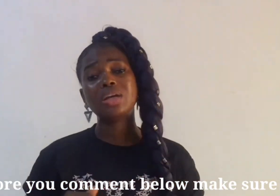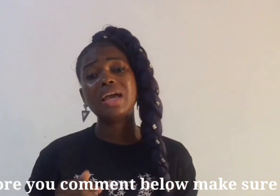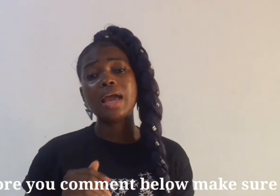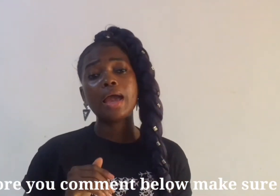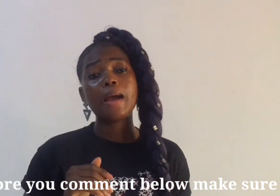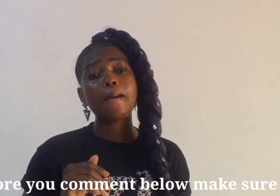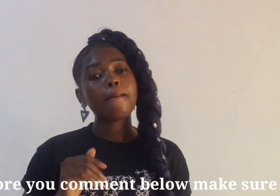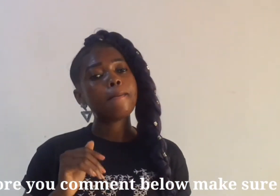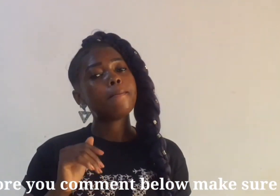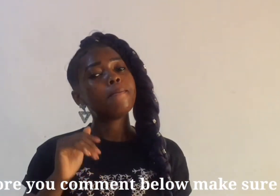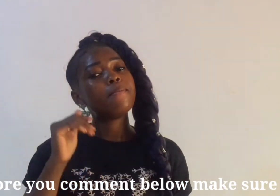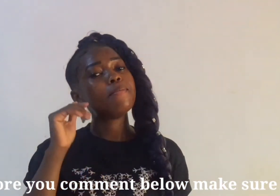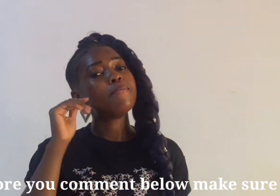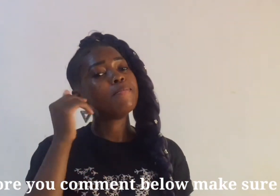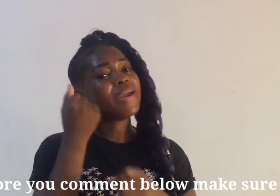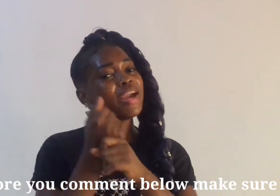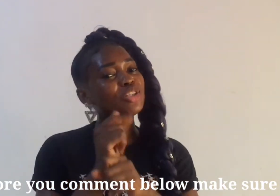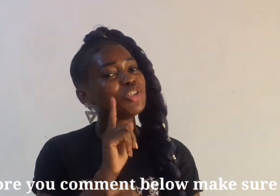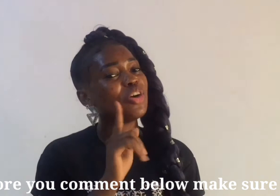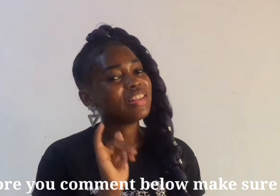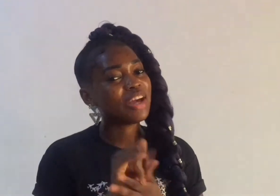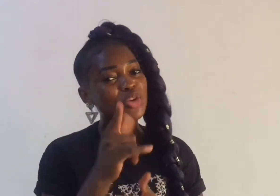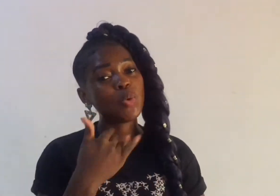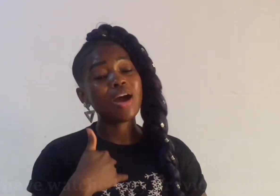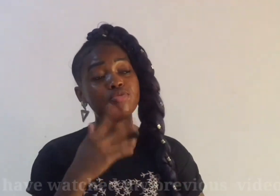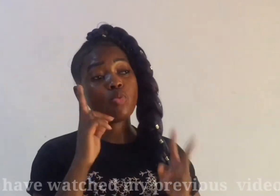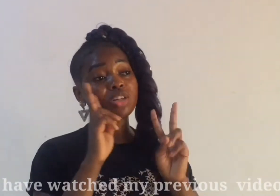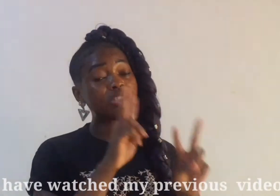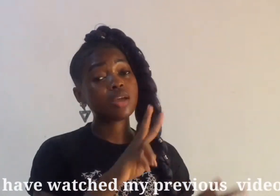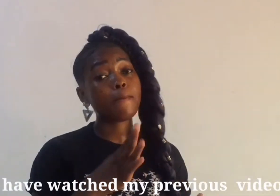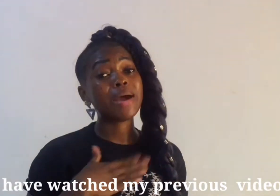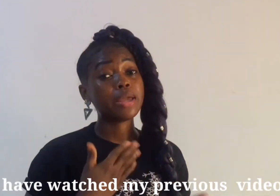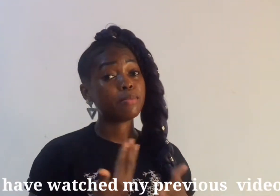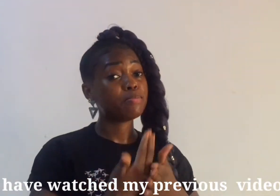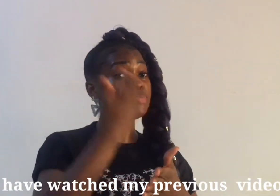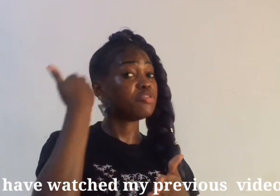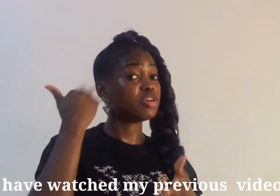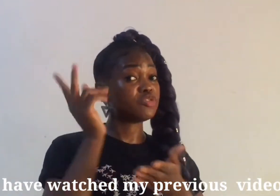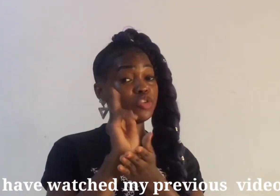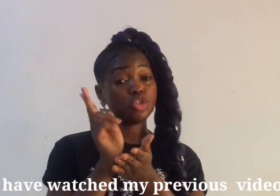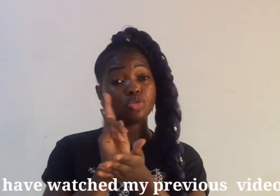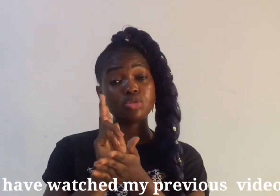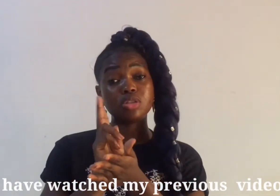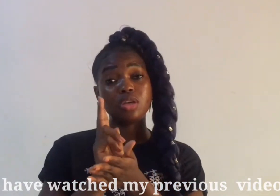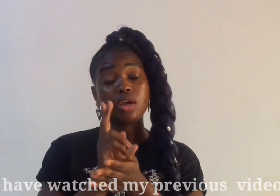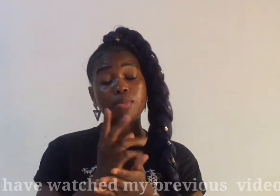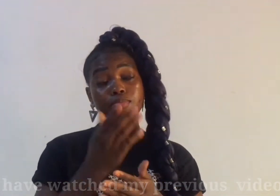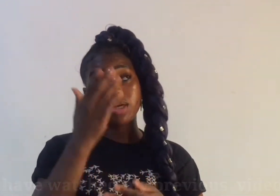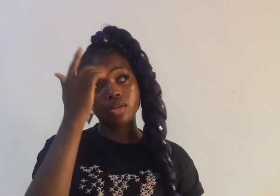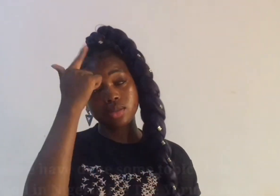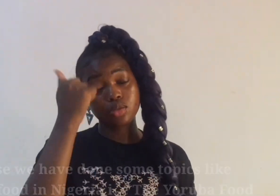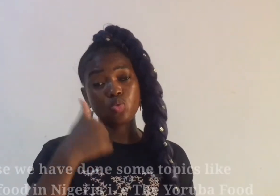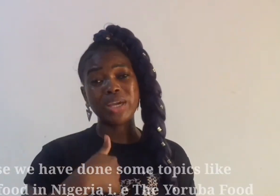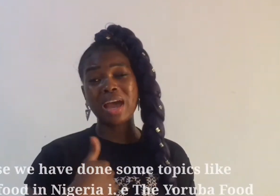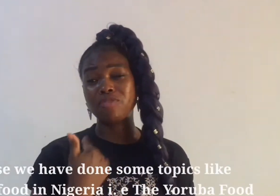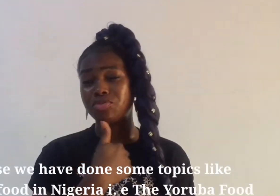make sure that you have watched my previous videos because we have